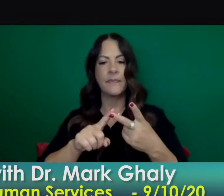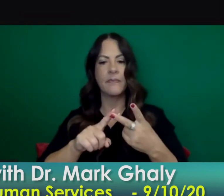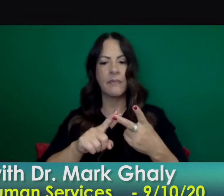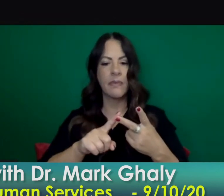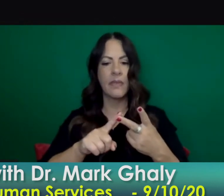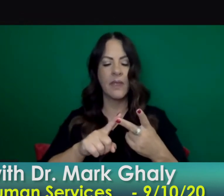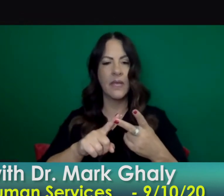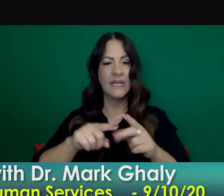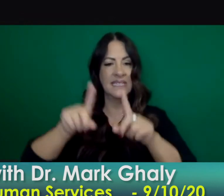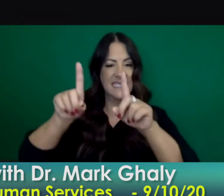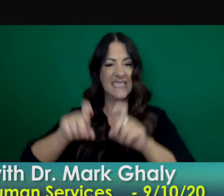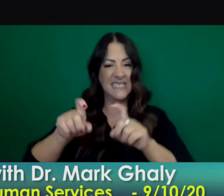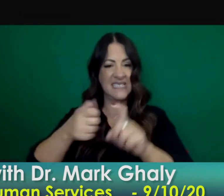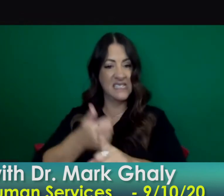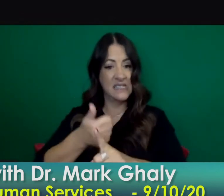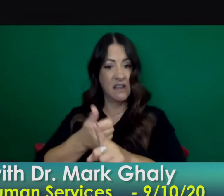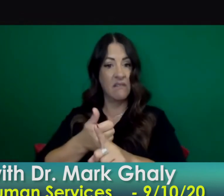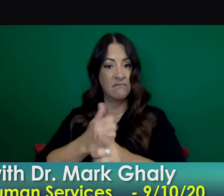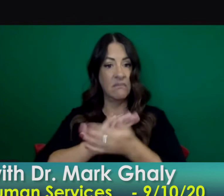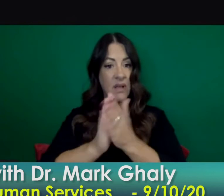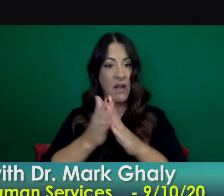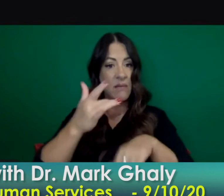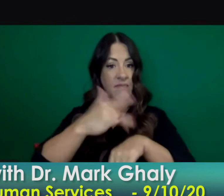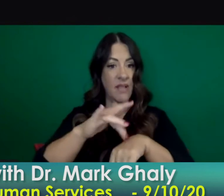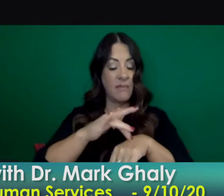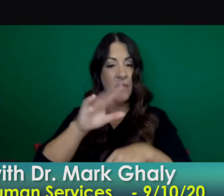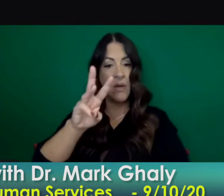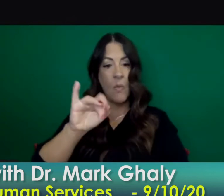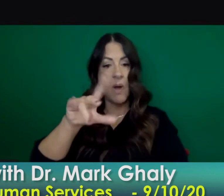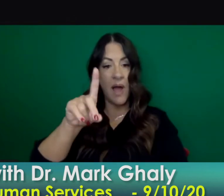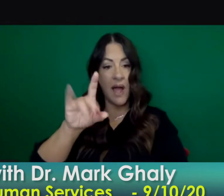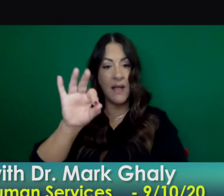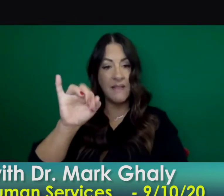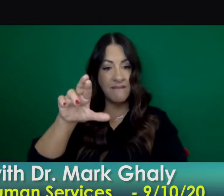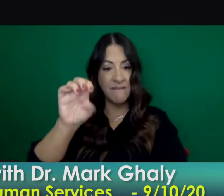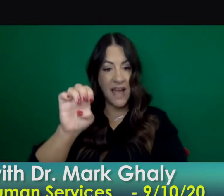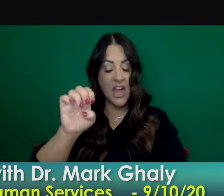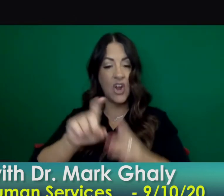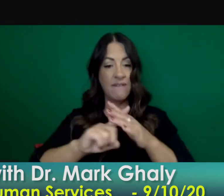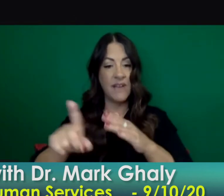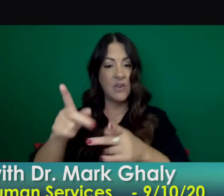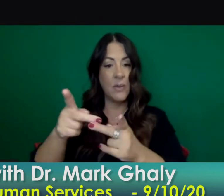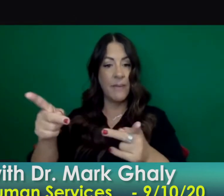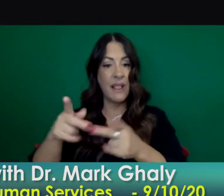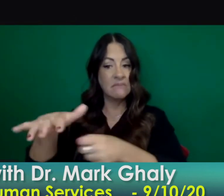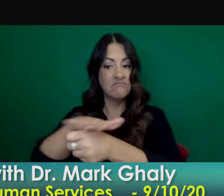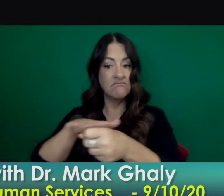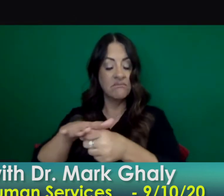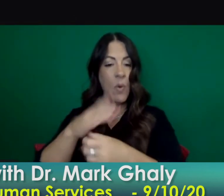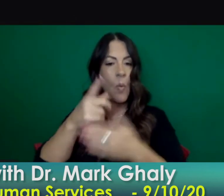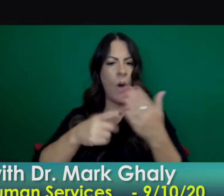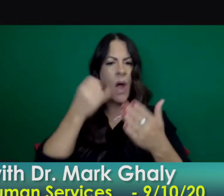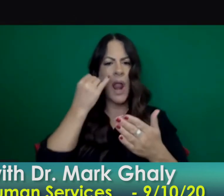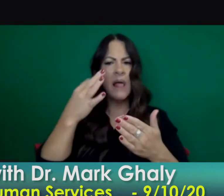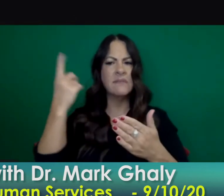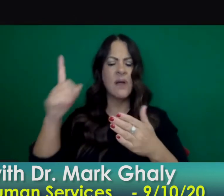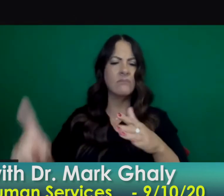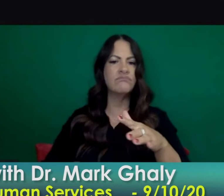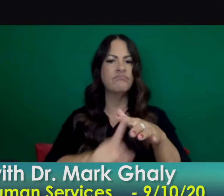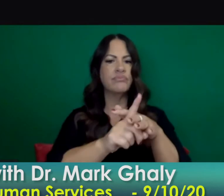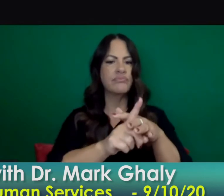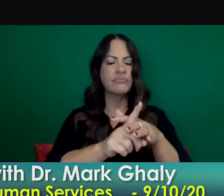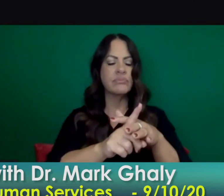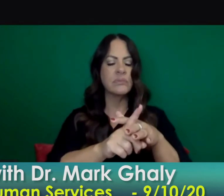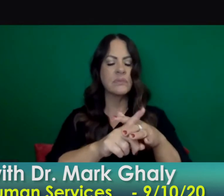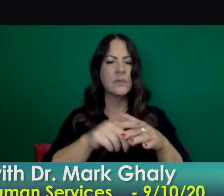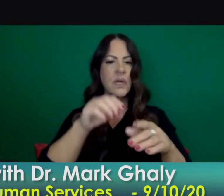wondering if testing would be made available at wildfire evacuation sites and what happens if someone at a congregate shelter uh has a fever